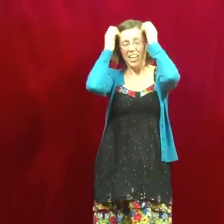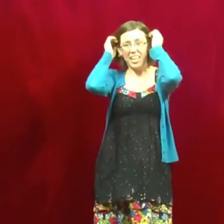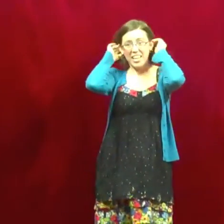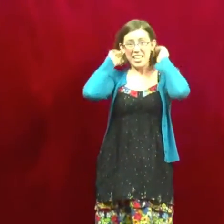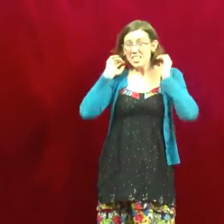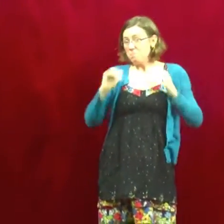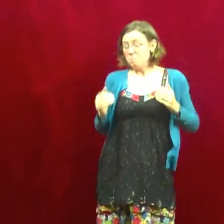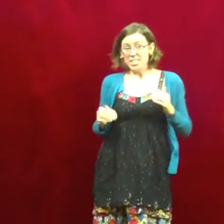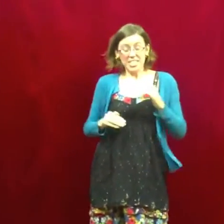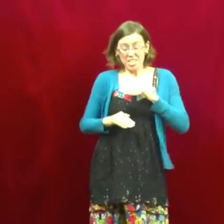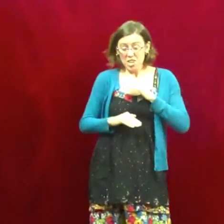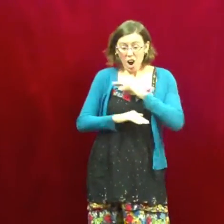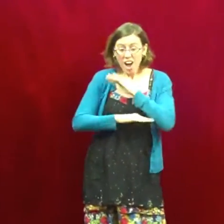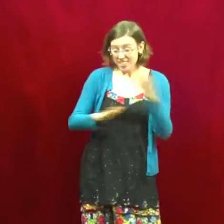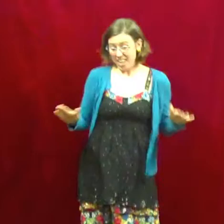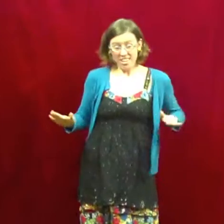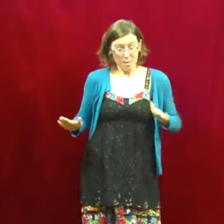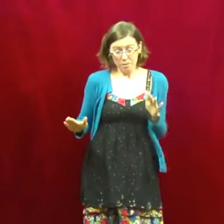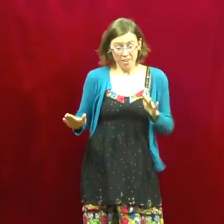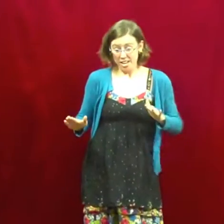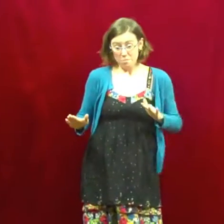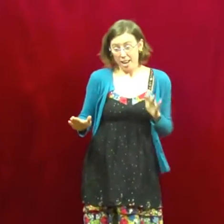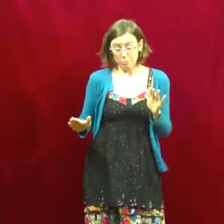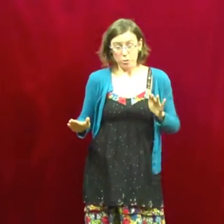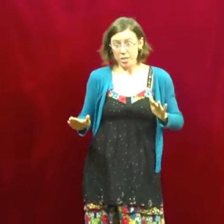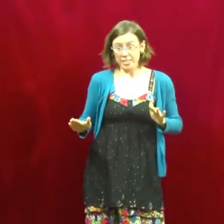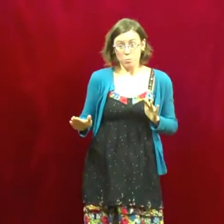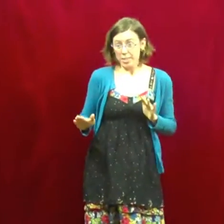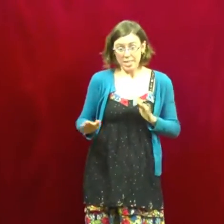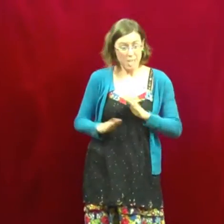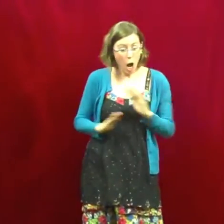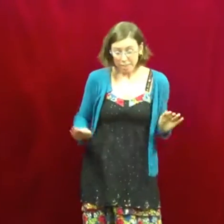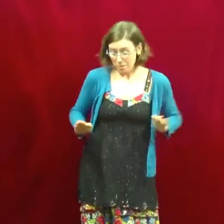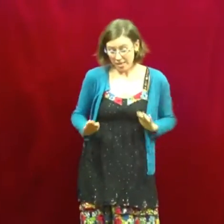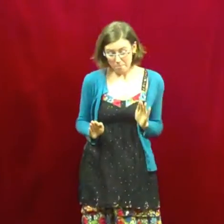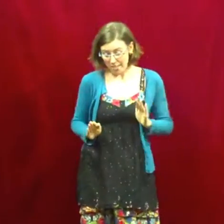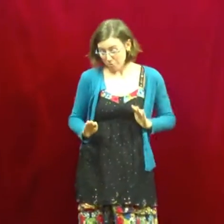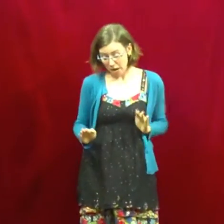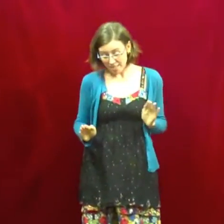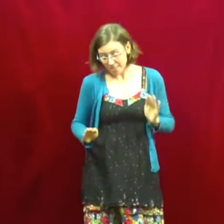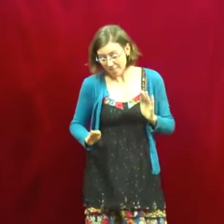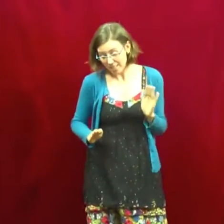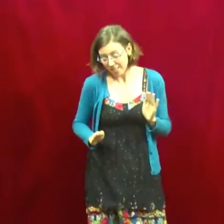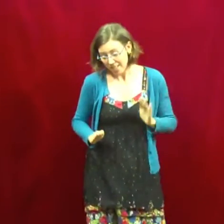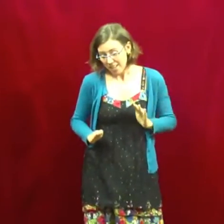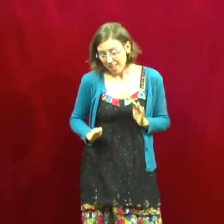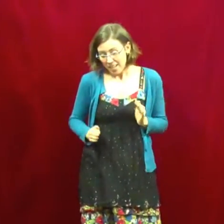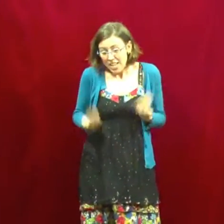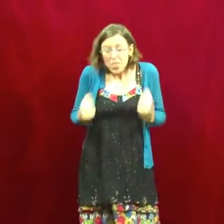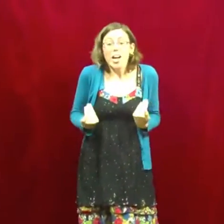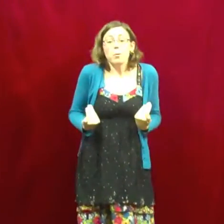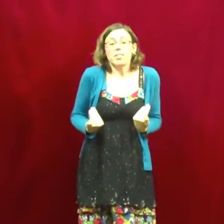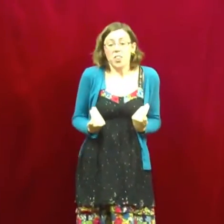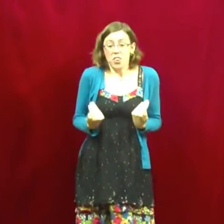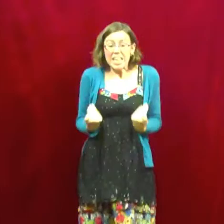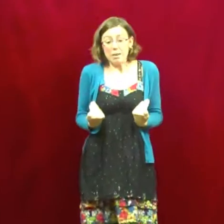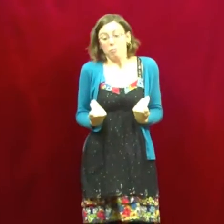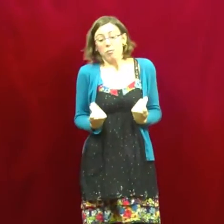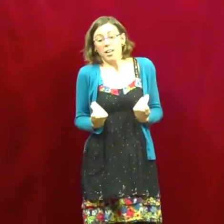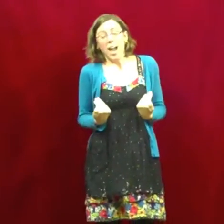He did not end up inviting me out for drinks and we did not become best friends. He thought I was a thief and